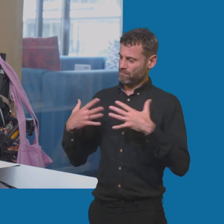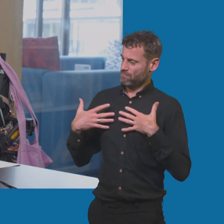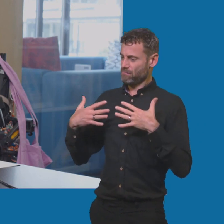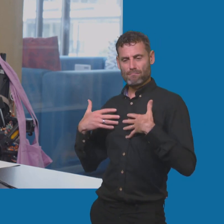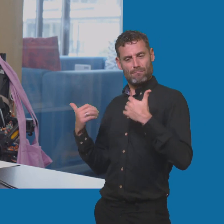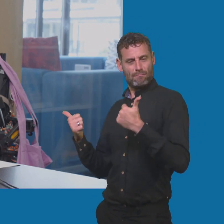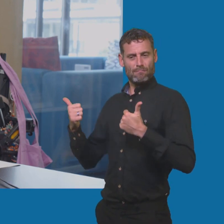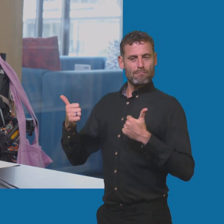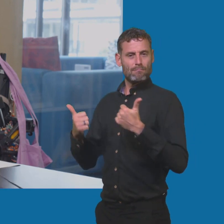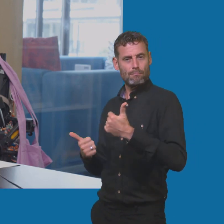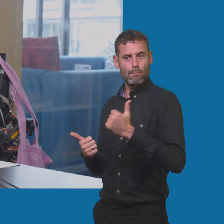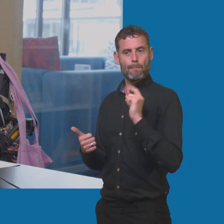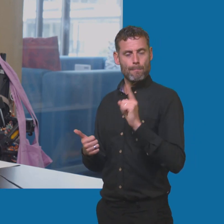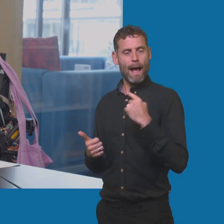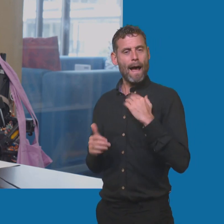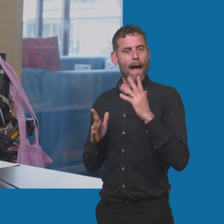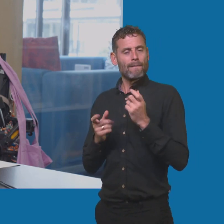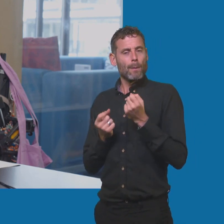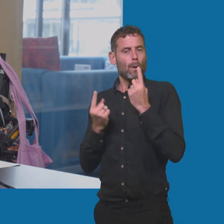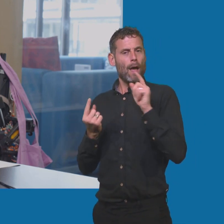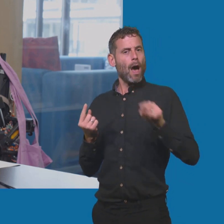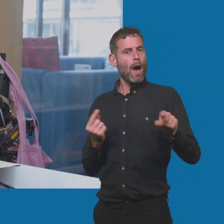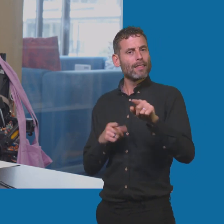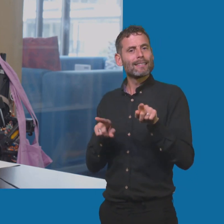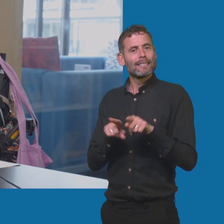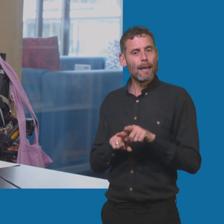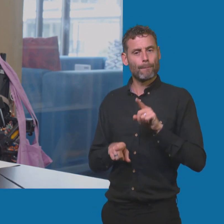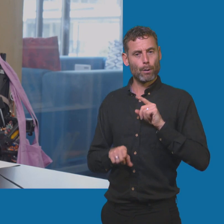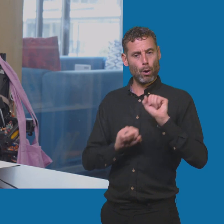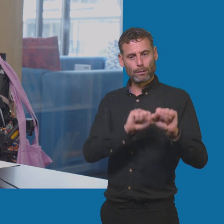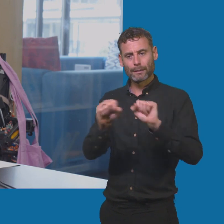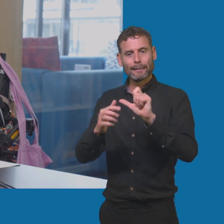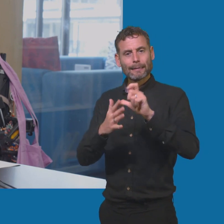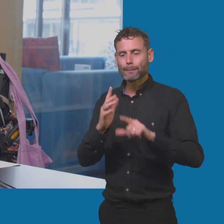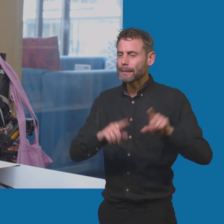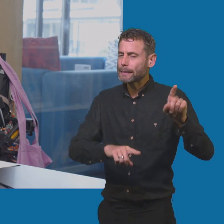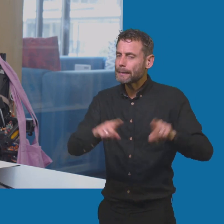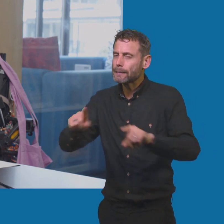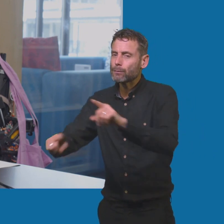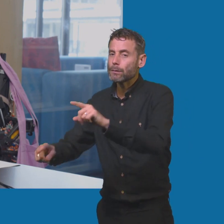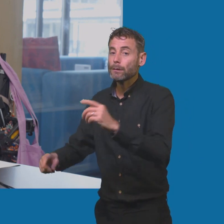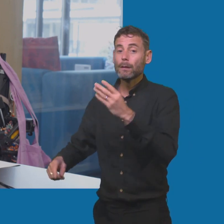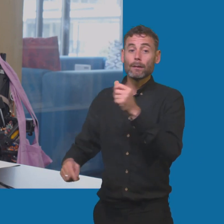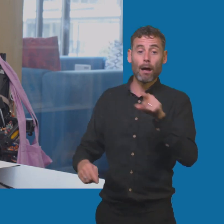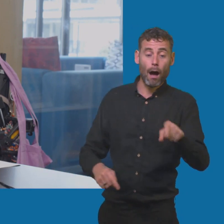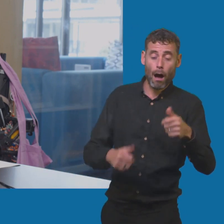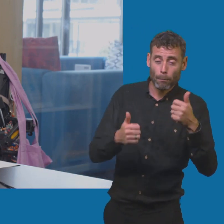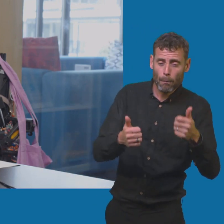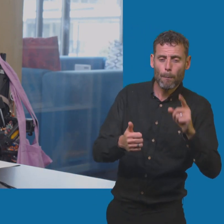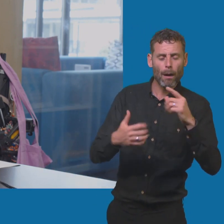is because of your physical disability or whether that's because you don't have the right support package in place because things like